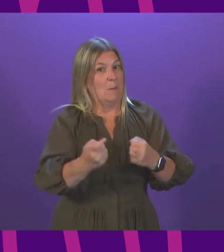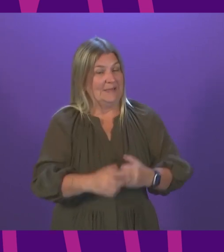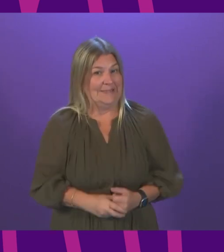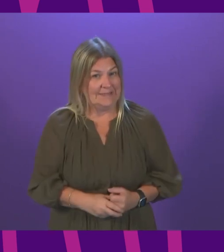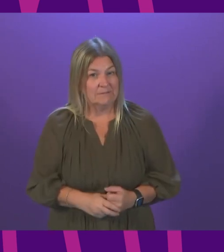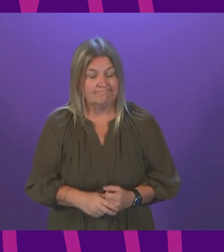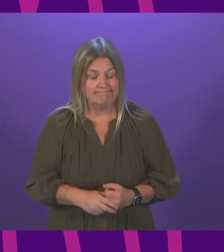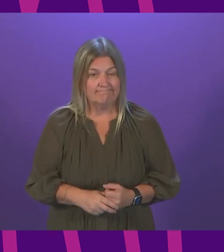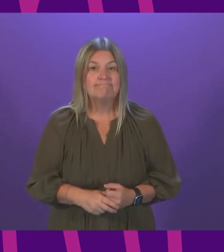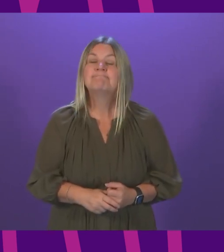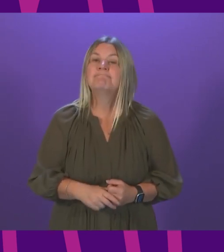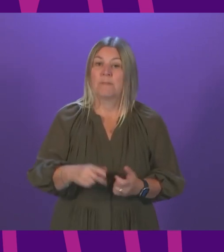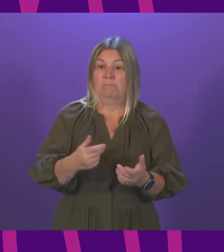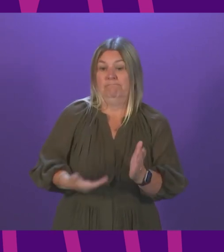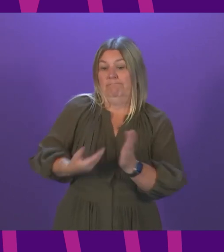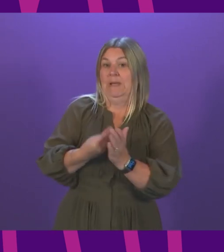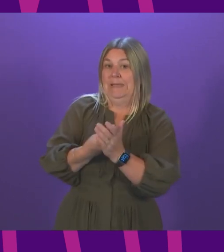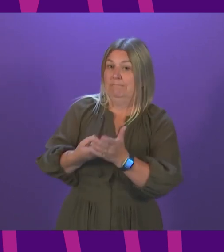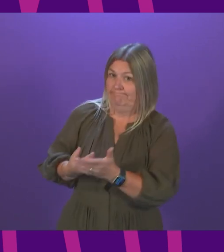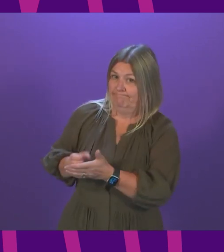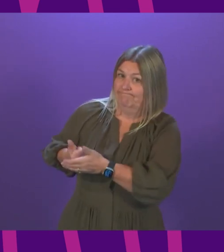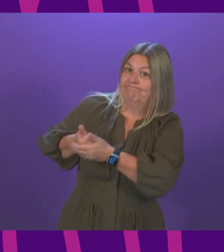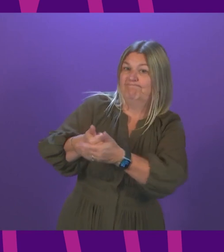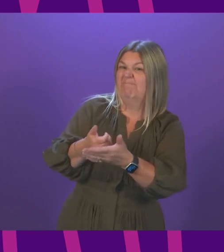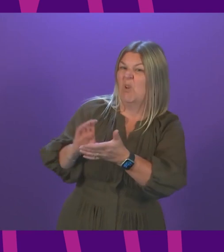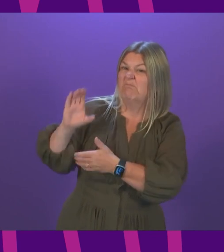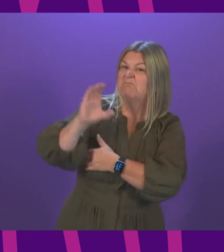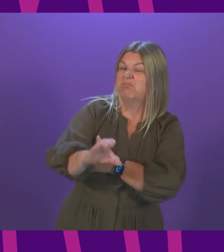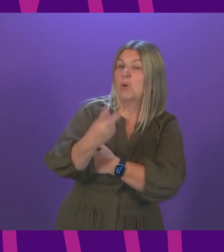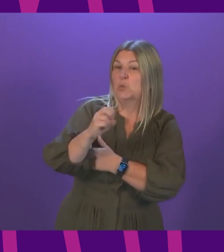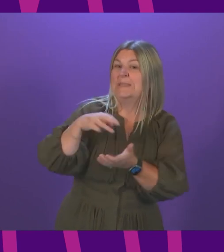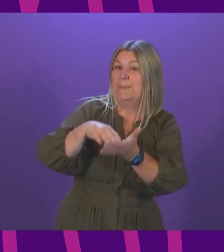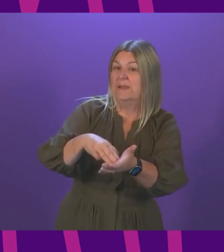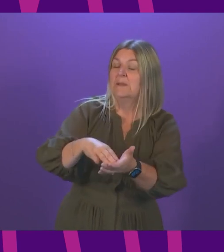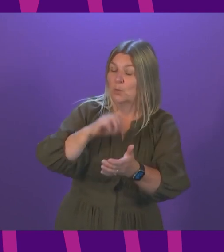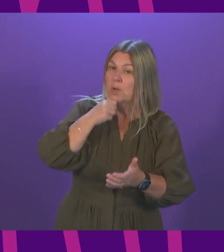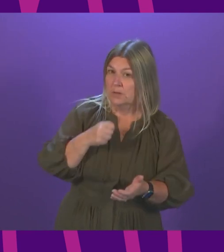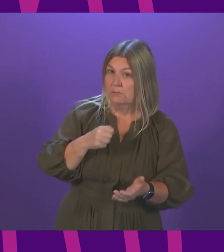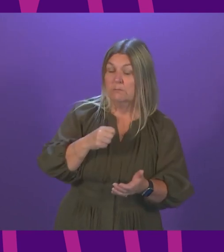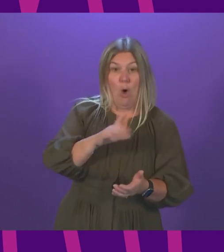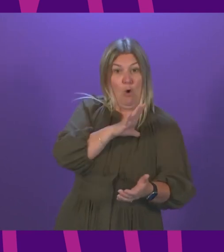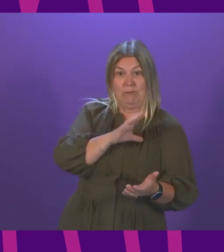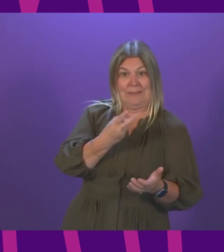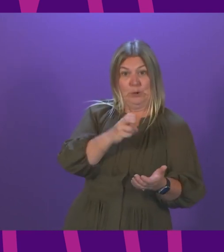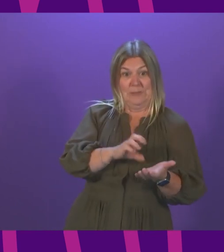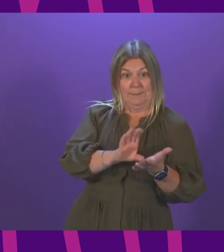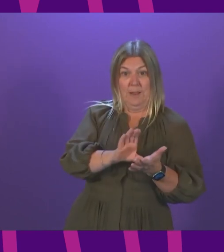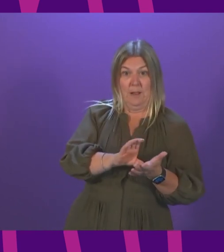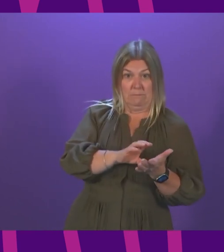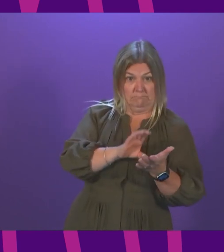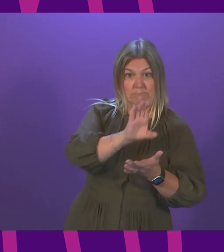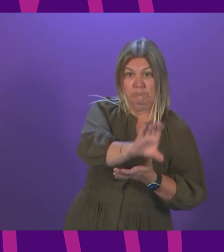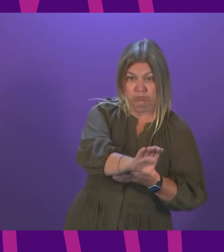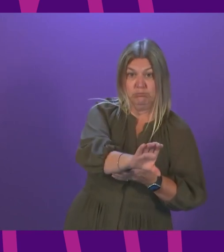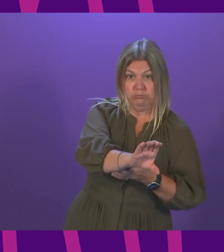be backed by an additional investment of up to £20 million. This is on top of the additional £20 million already invested this year to recruit